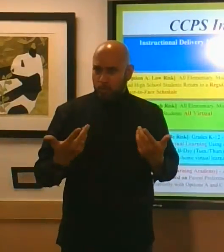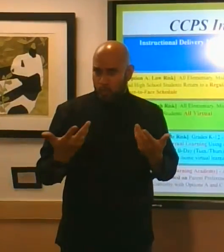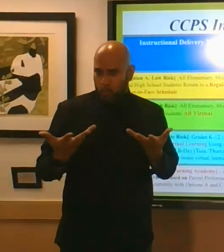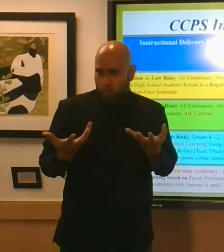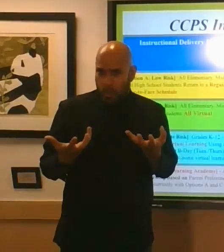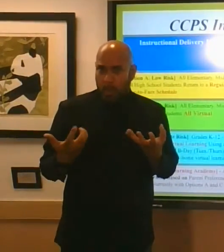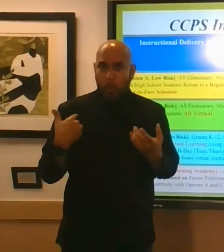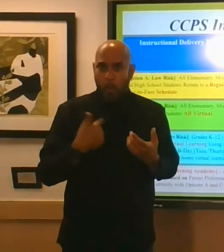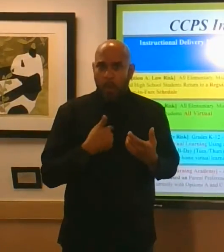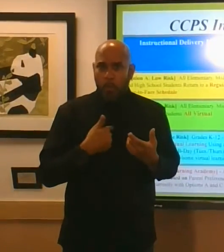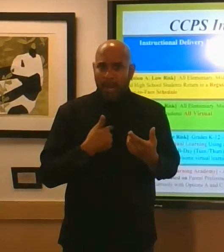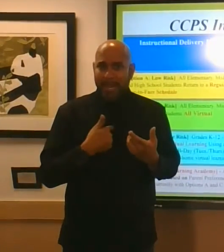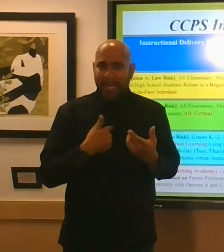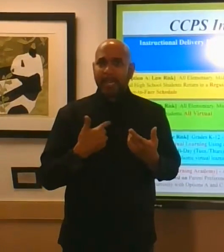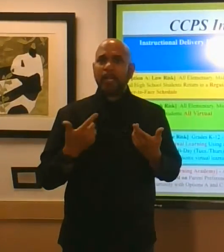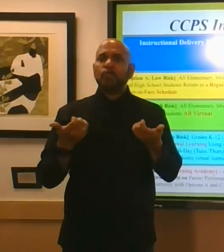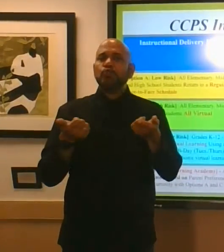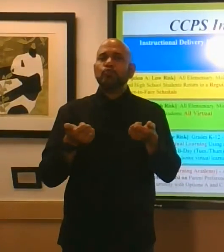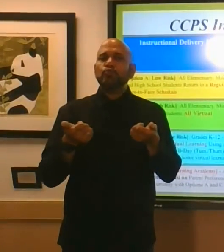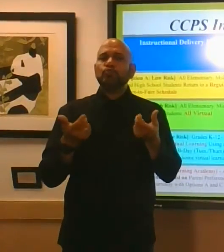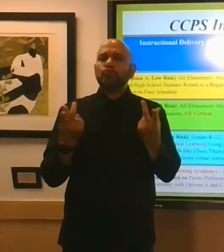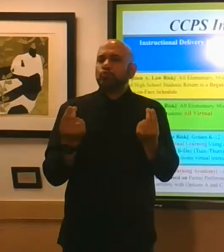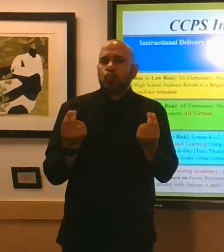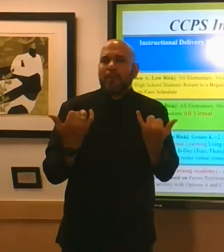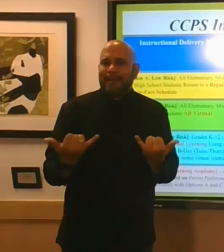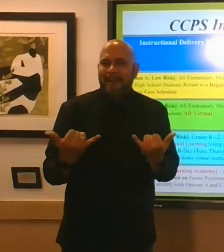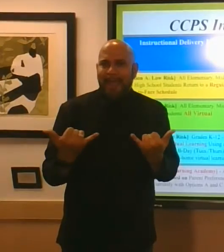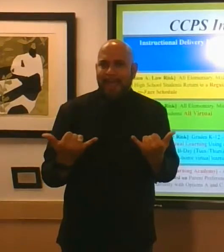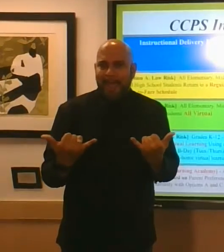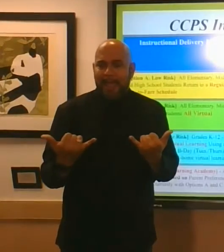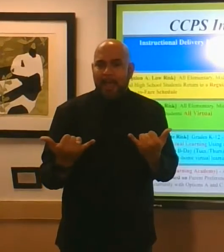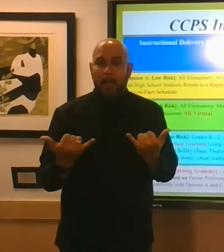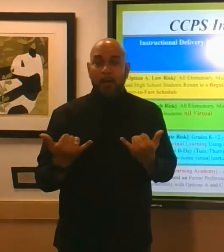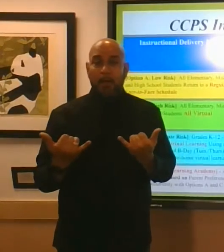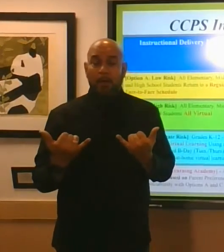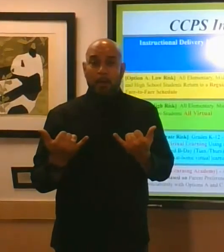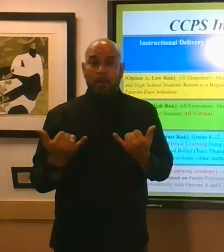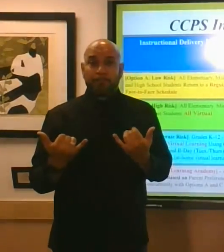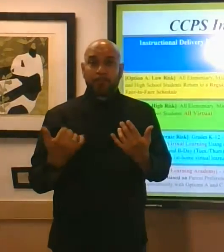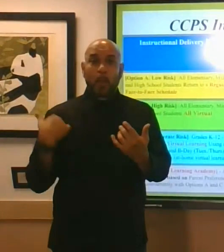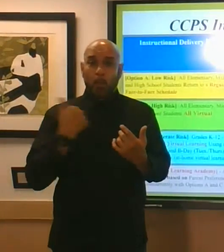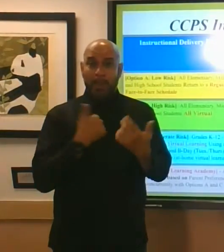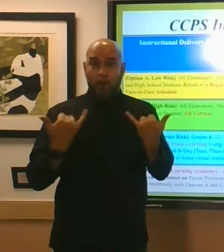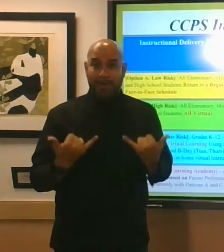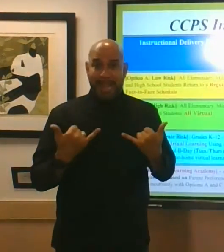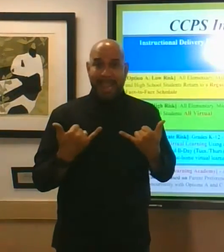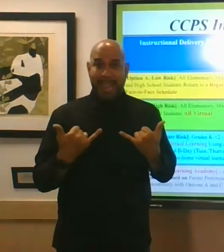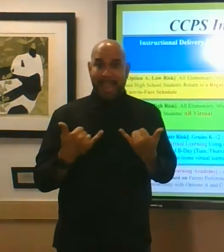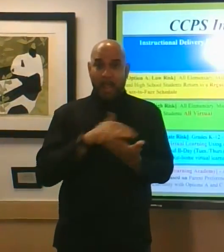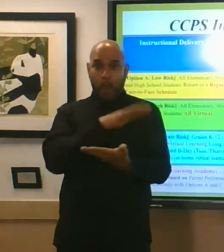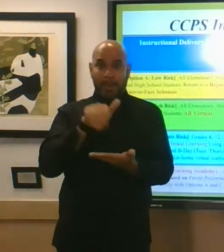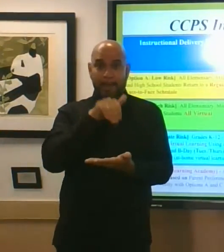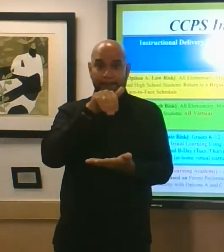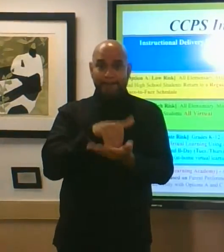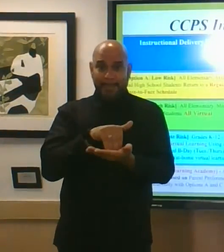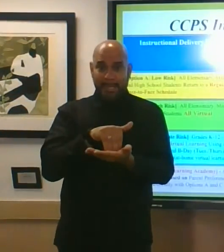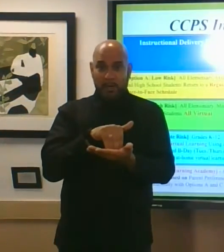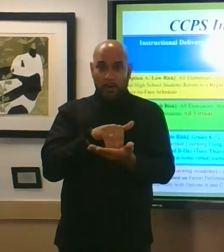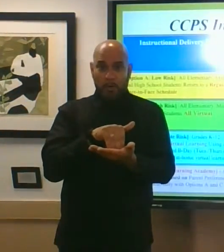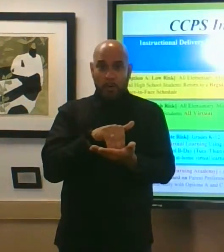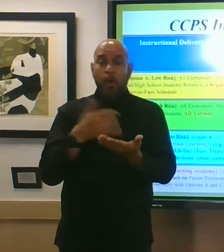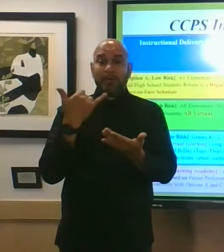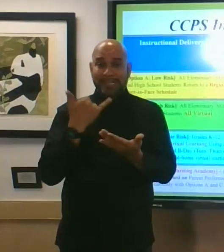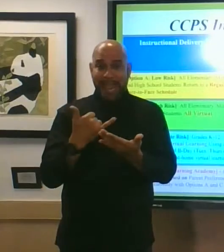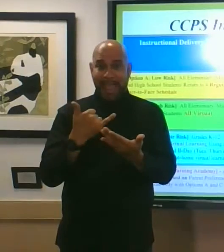data tells us that we are at minimal moderate risk of spring so right now we're leaning towards option